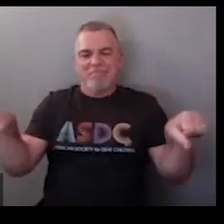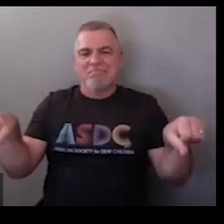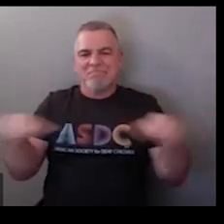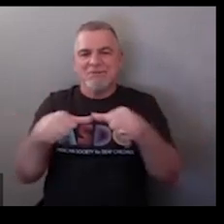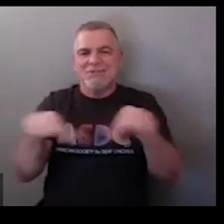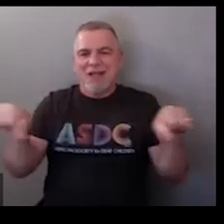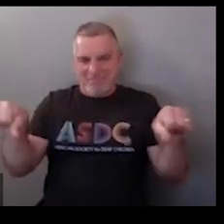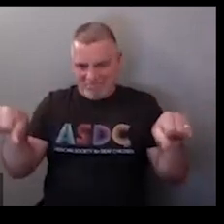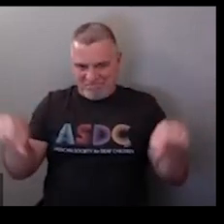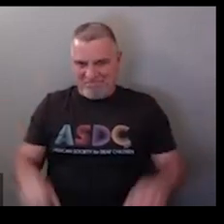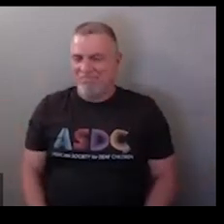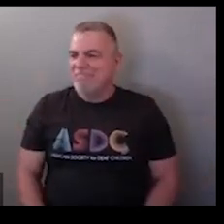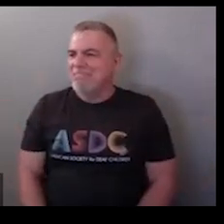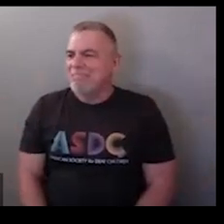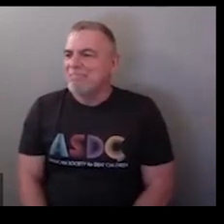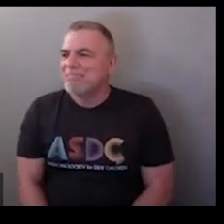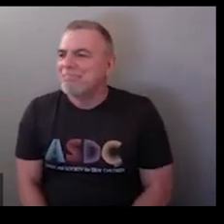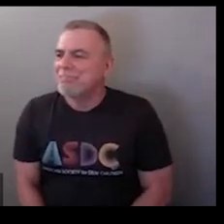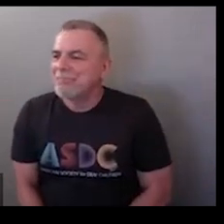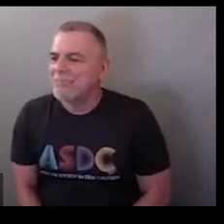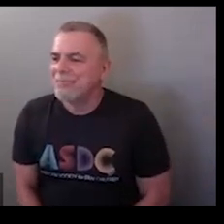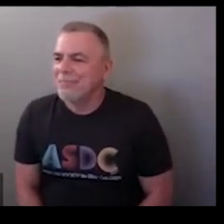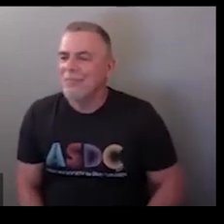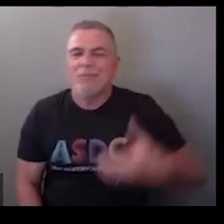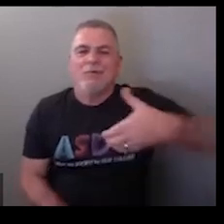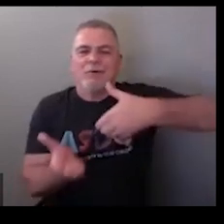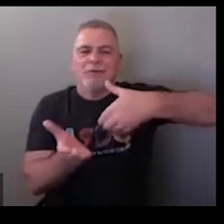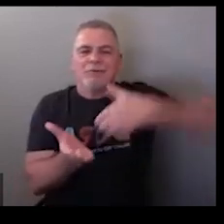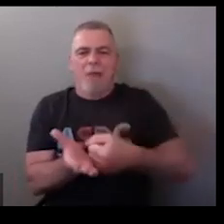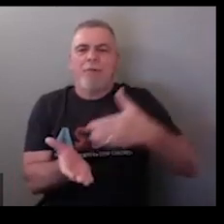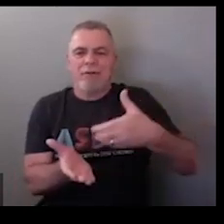tape is either done with the H hand shape or with the thumbs